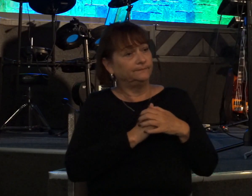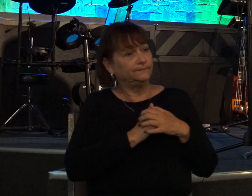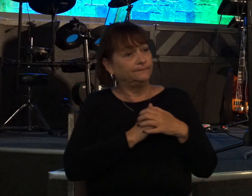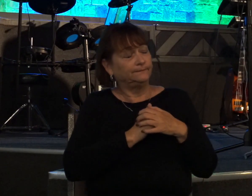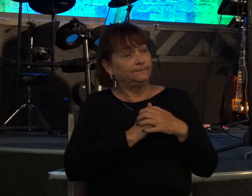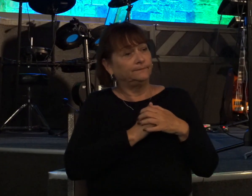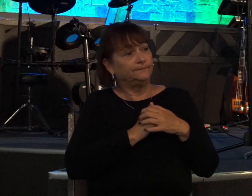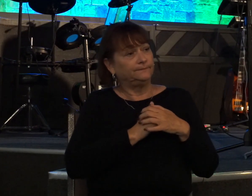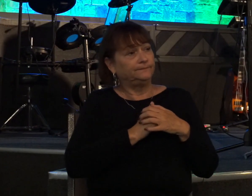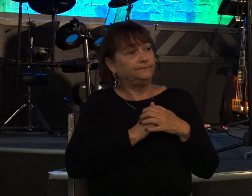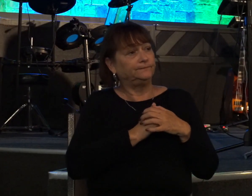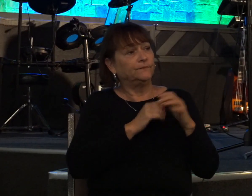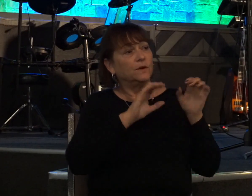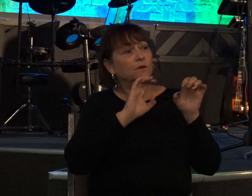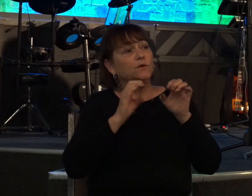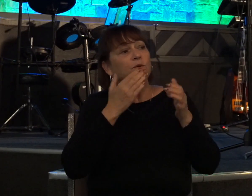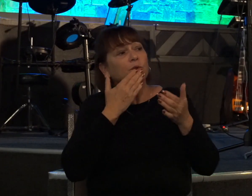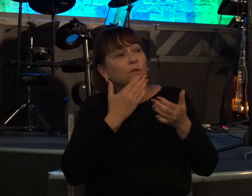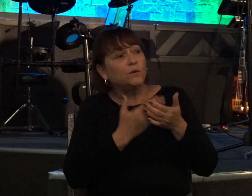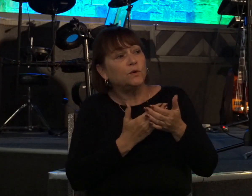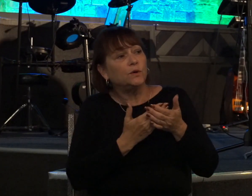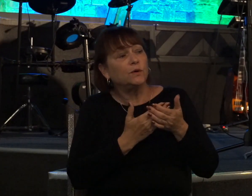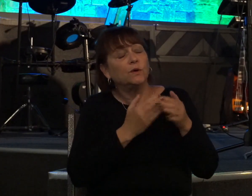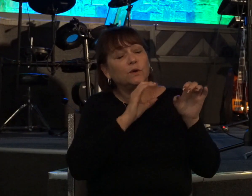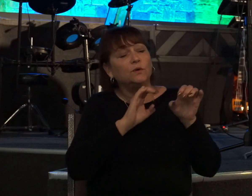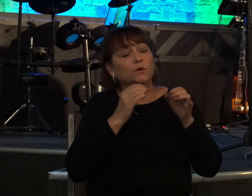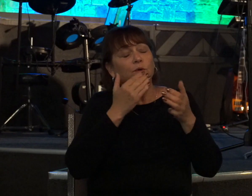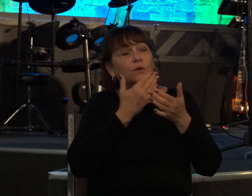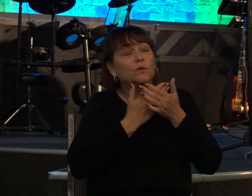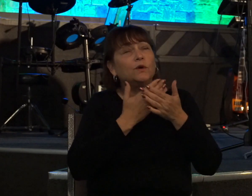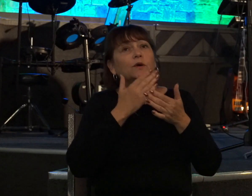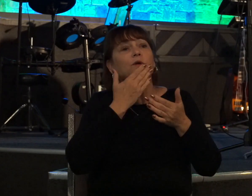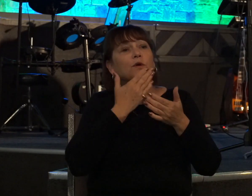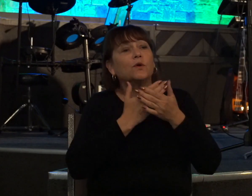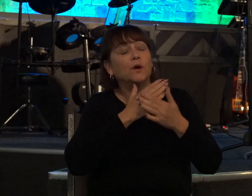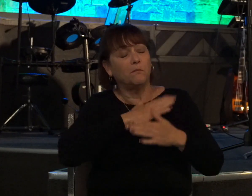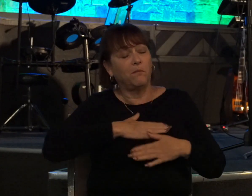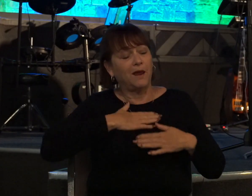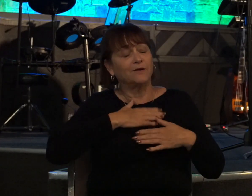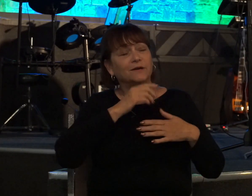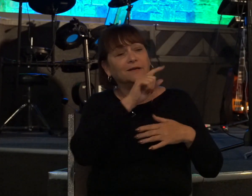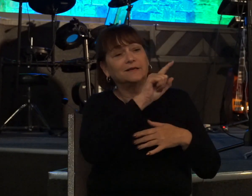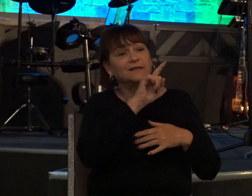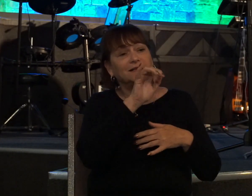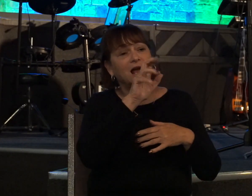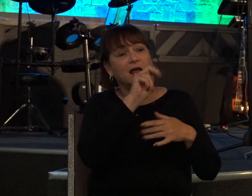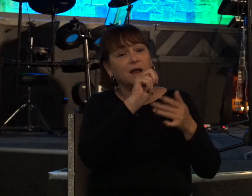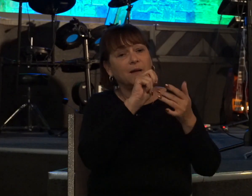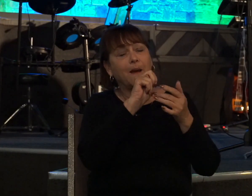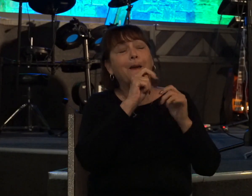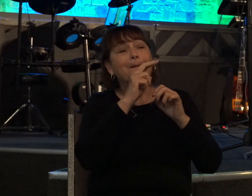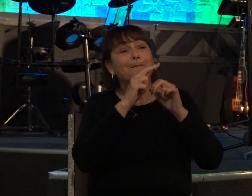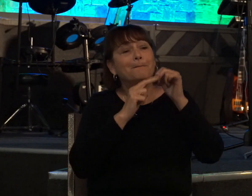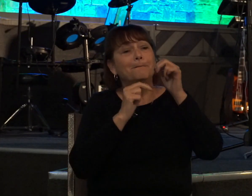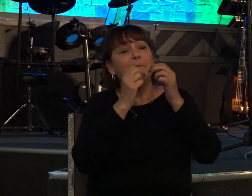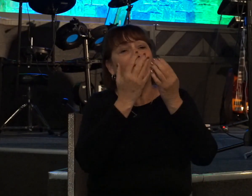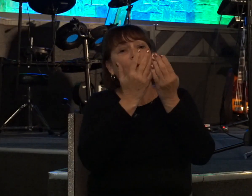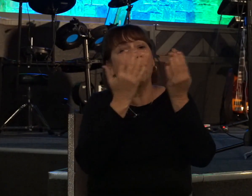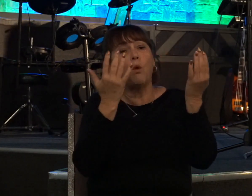do good do good in your good pleasure to Zion build the walls of Jerusalem then you shall be pleased